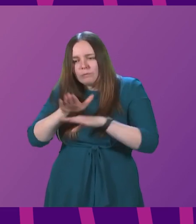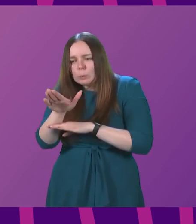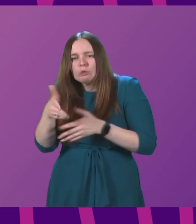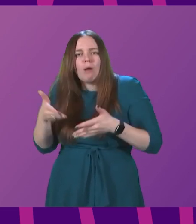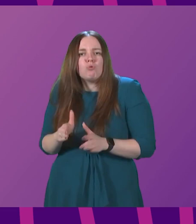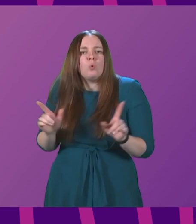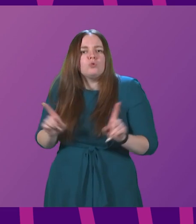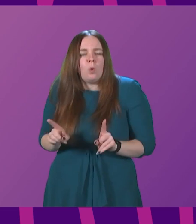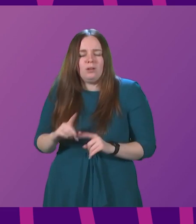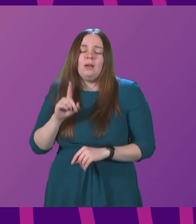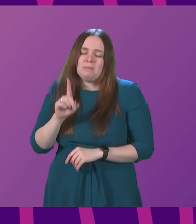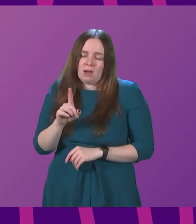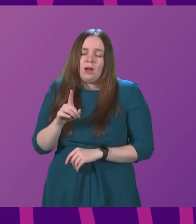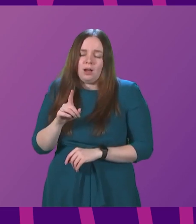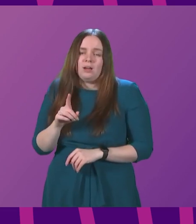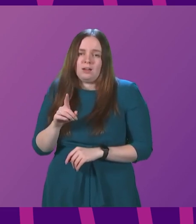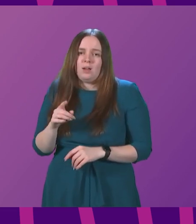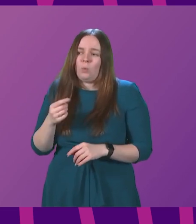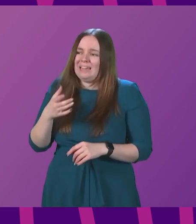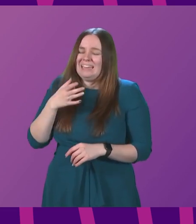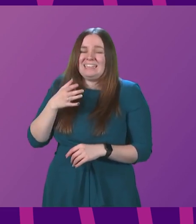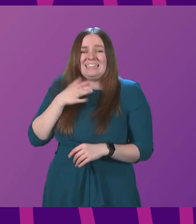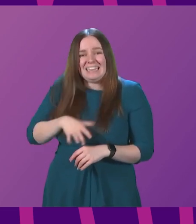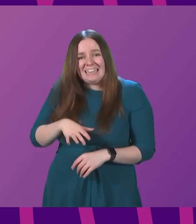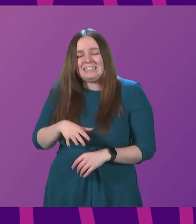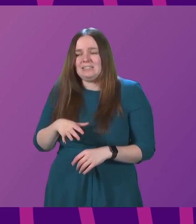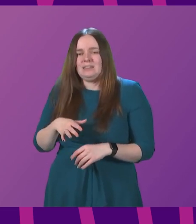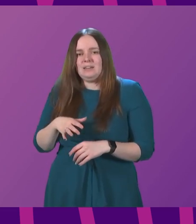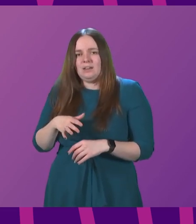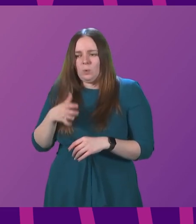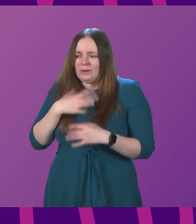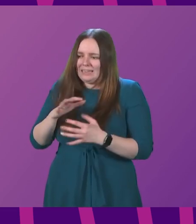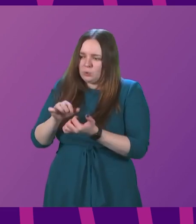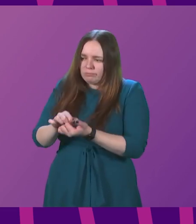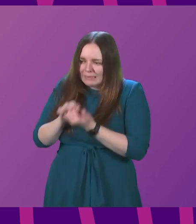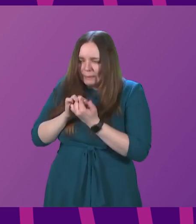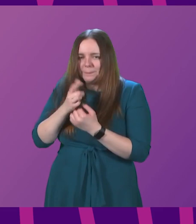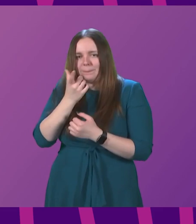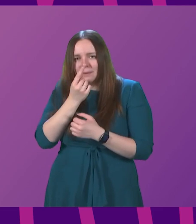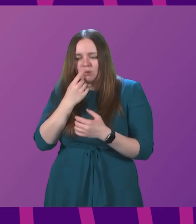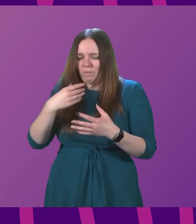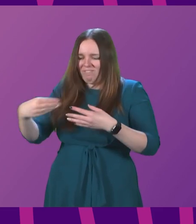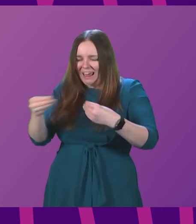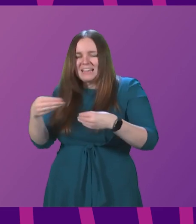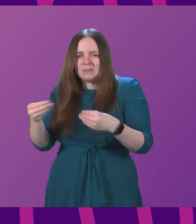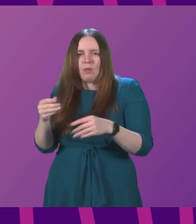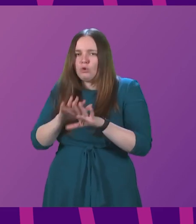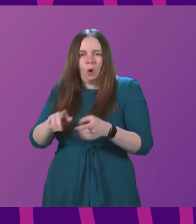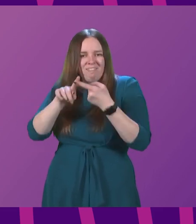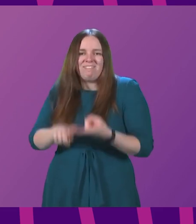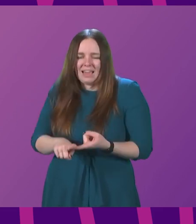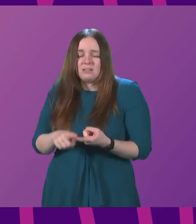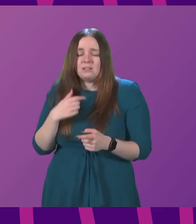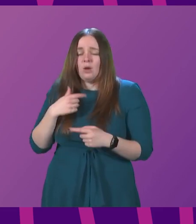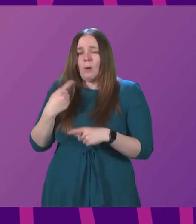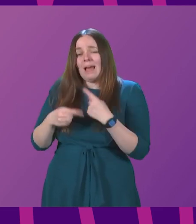But we would be acting at our peril if we did not retain the ability to be flexible. And I go back to the comments from the